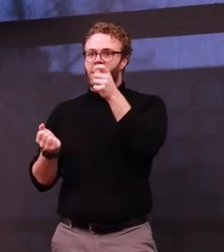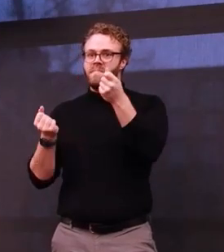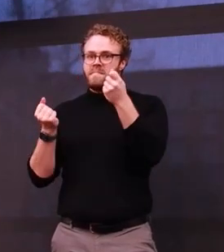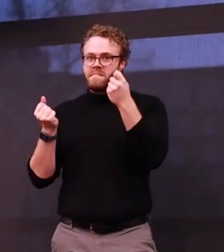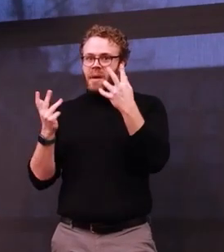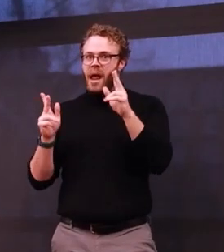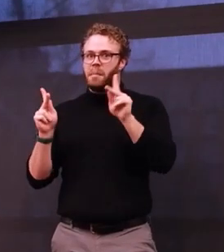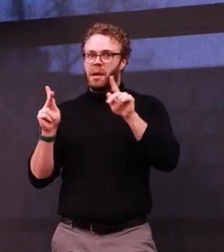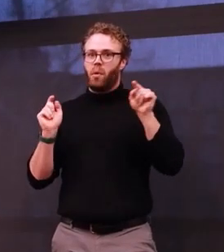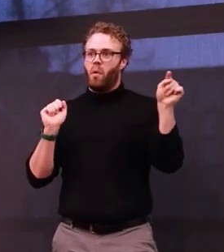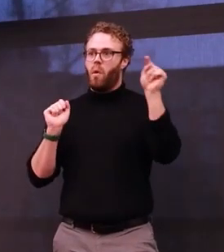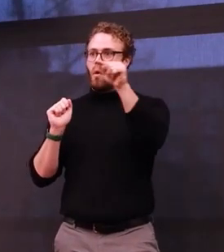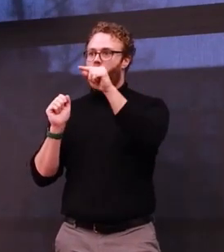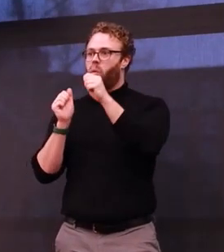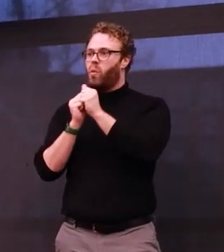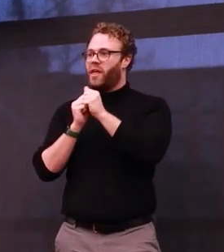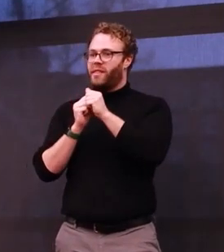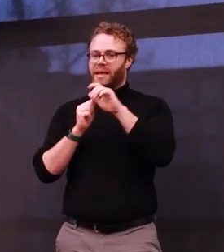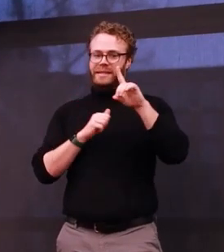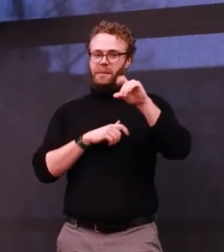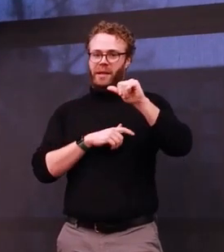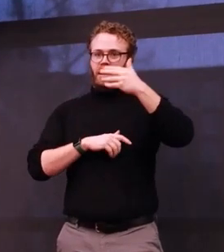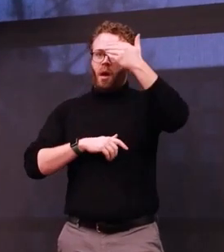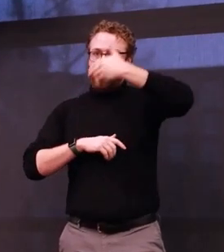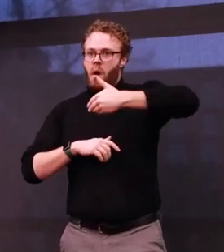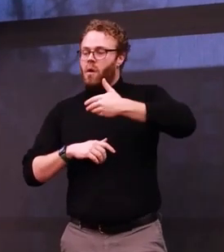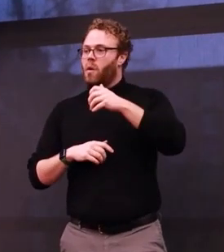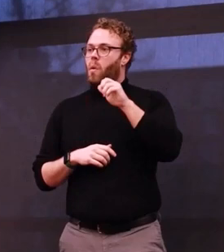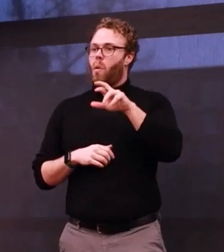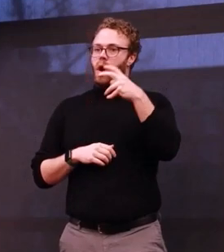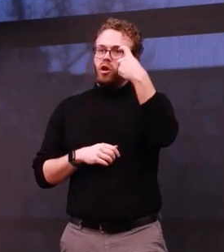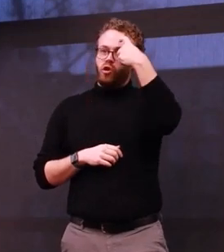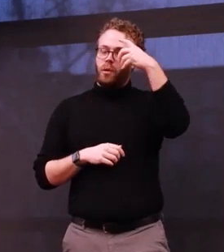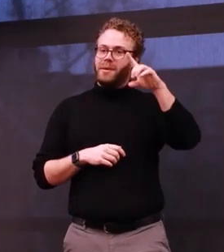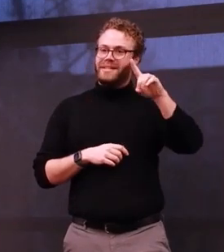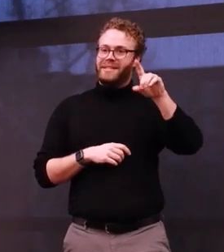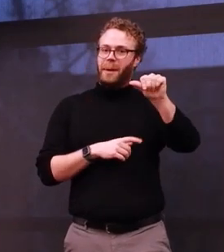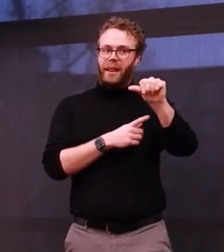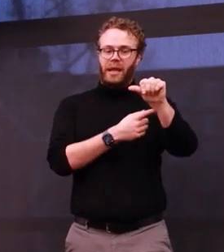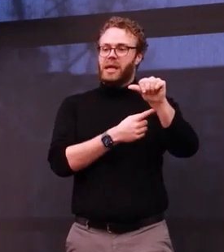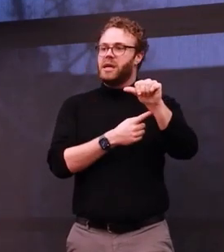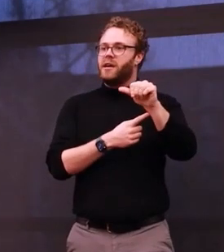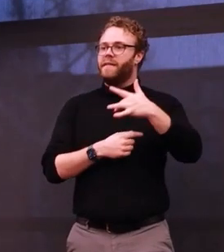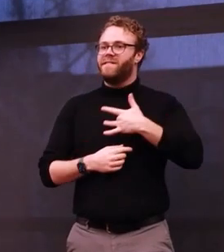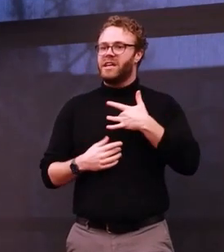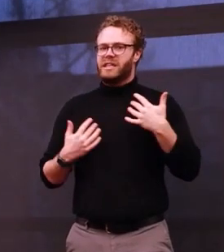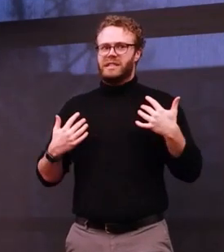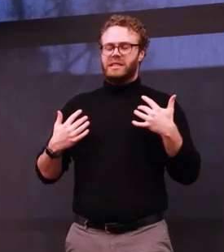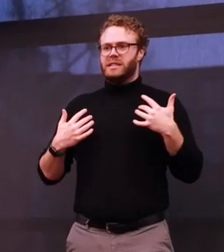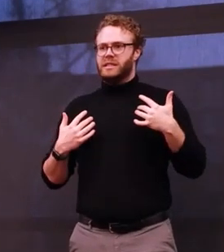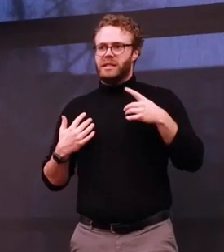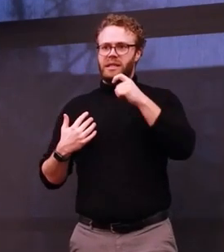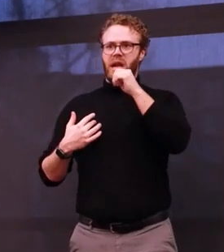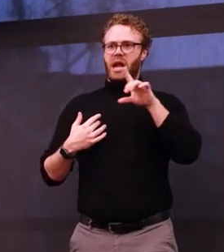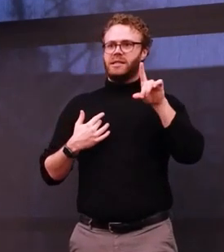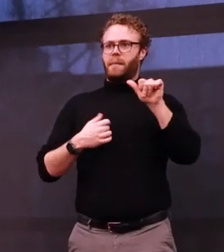invisible disabilities and neurological disabilities have imposter syndrome about not being disabled enough.